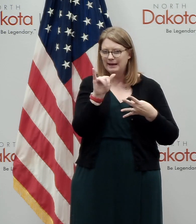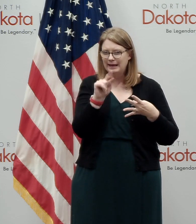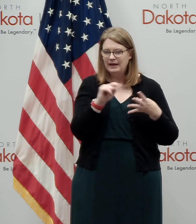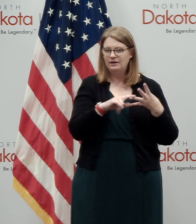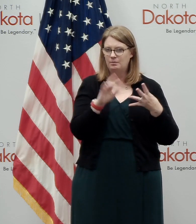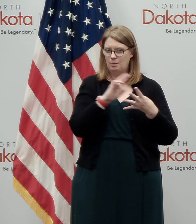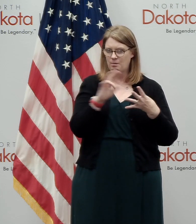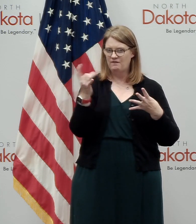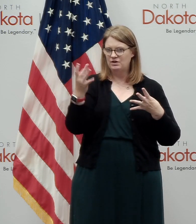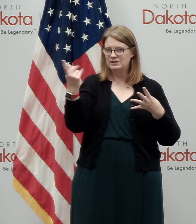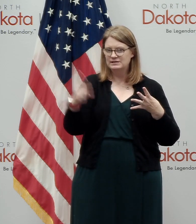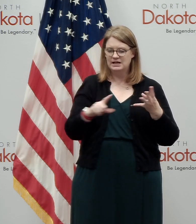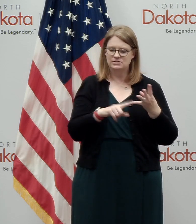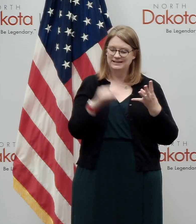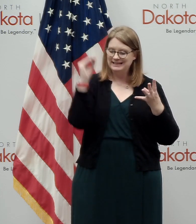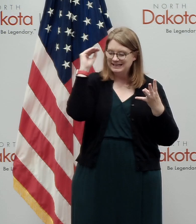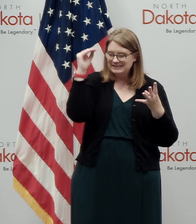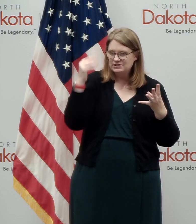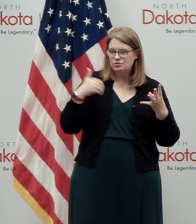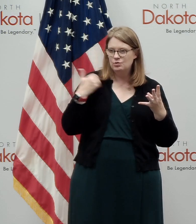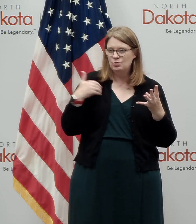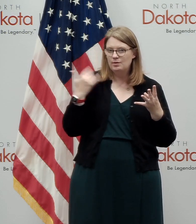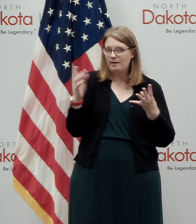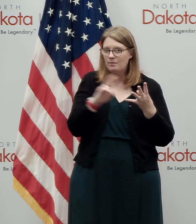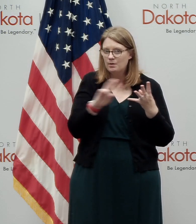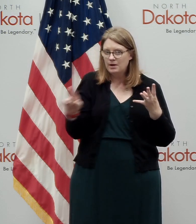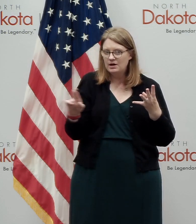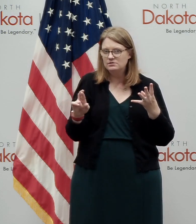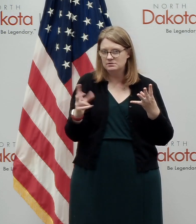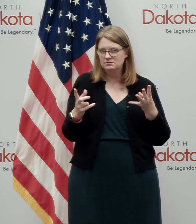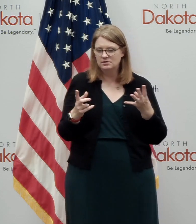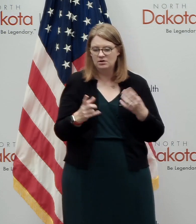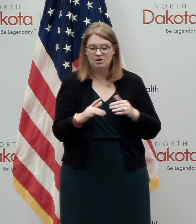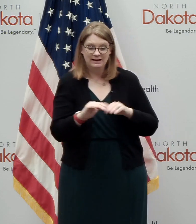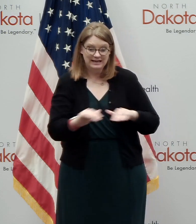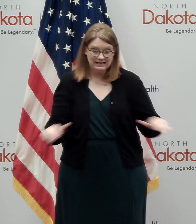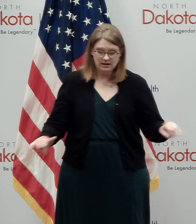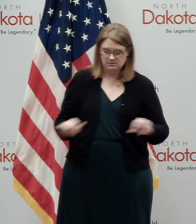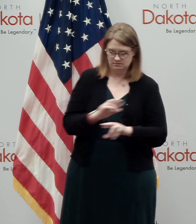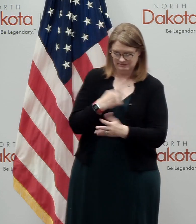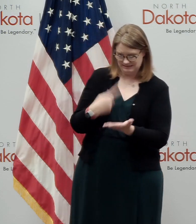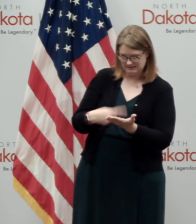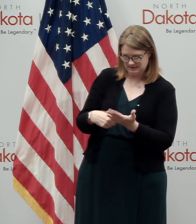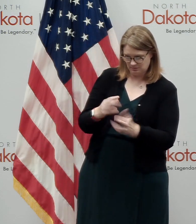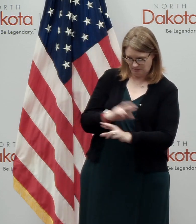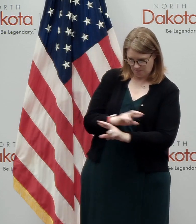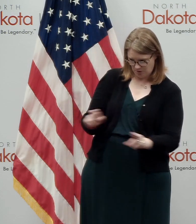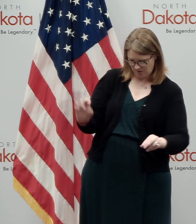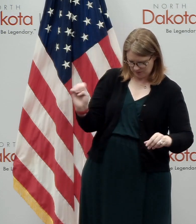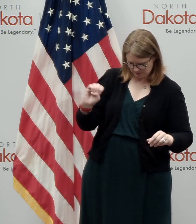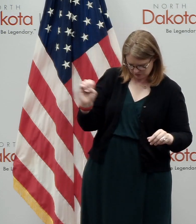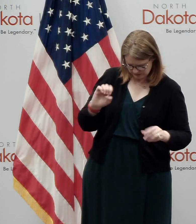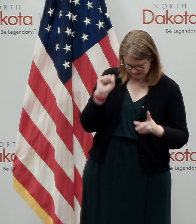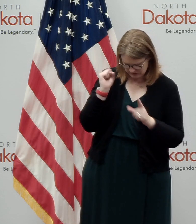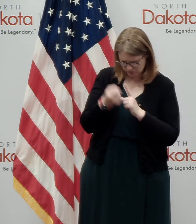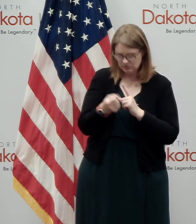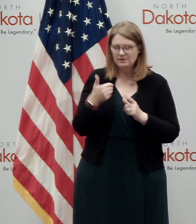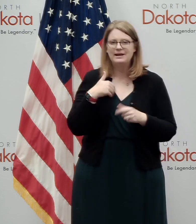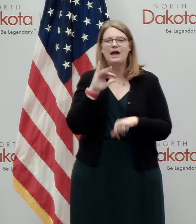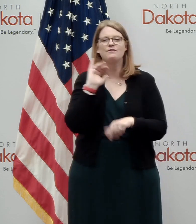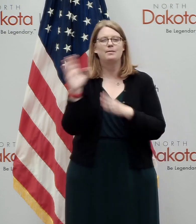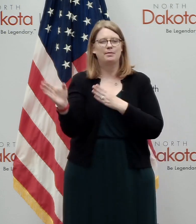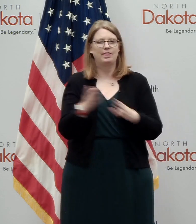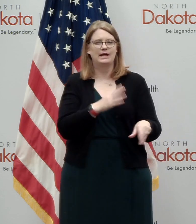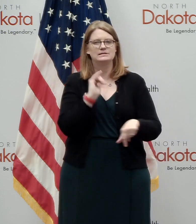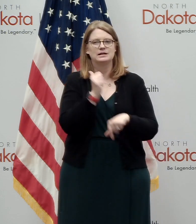for disasters and teach youth about preparedness. Talk to your kids about preparing for emergencies, uh, and, and have a plan. But I